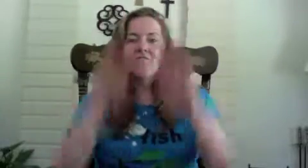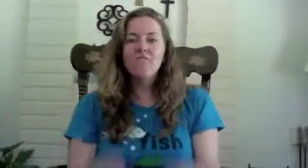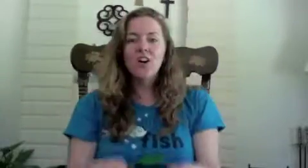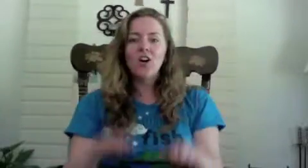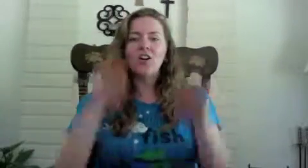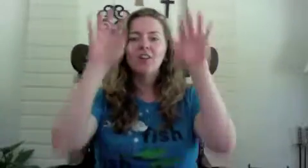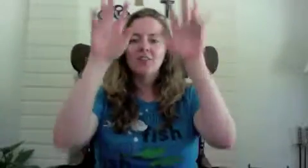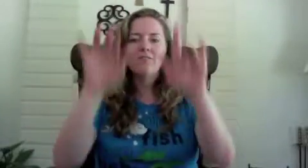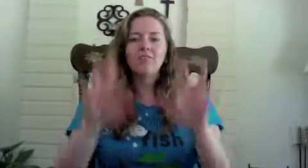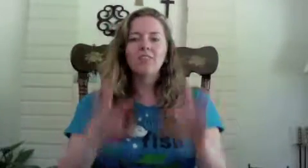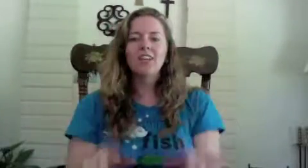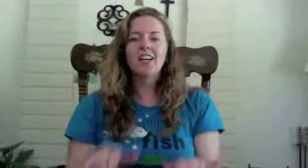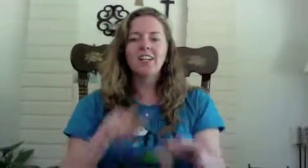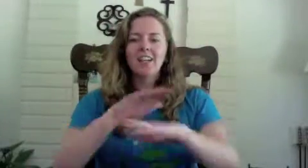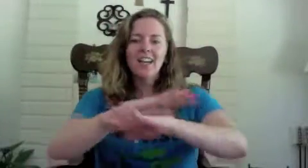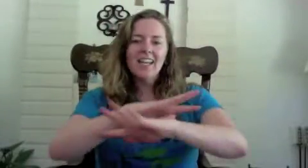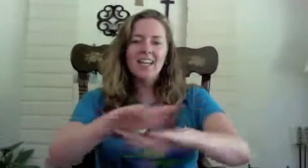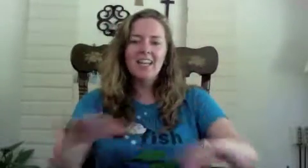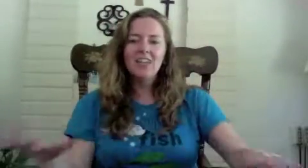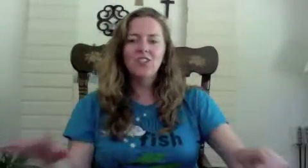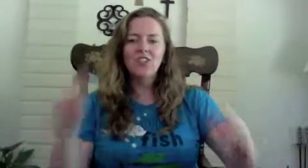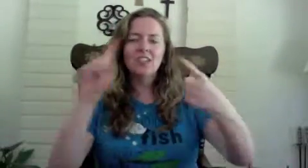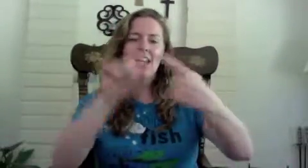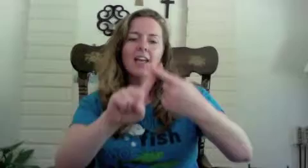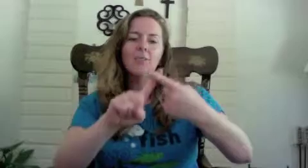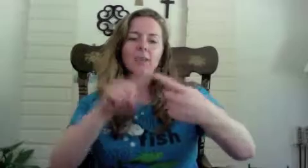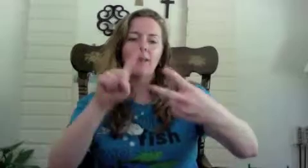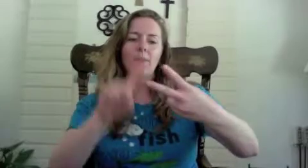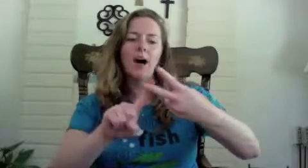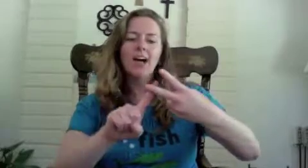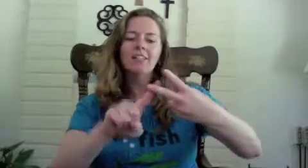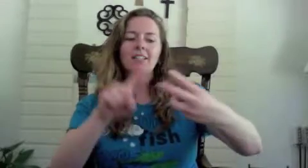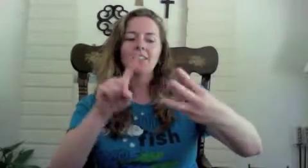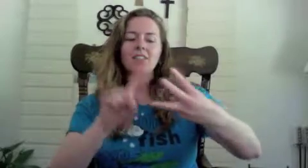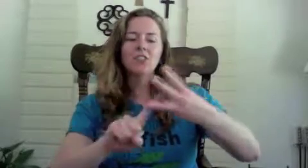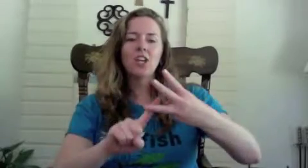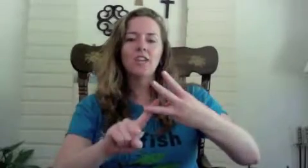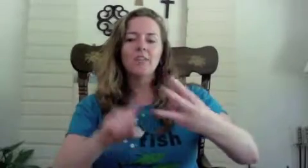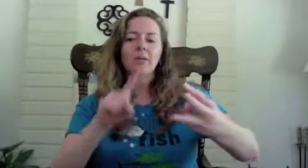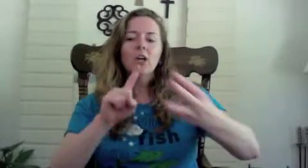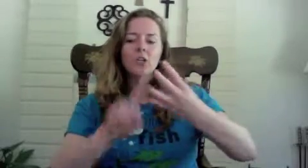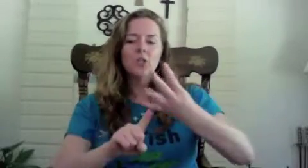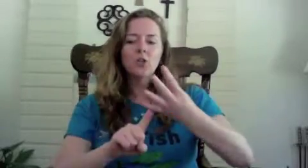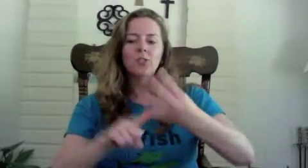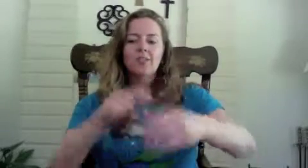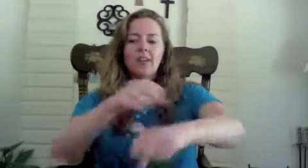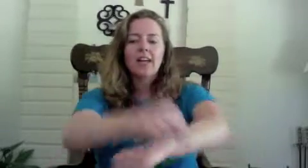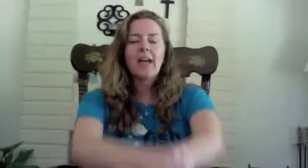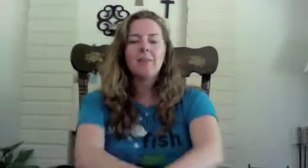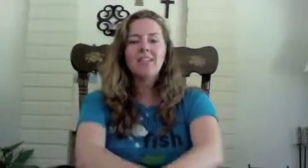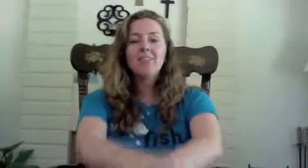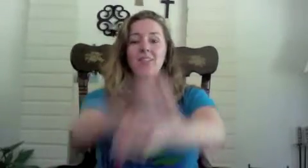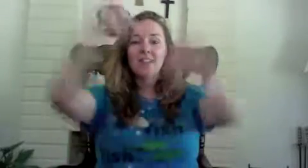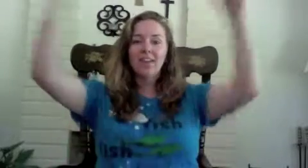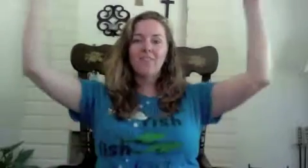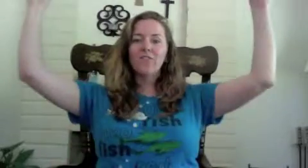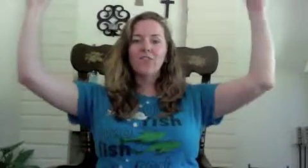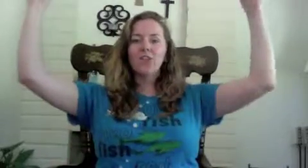fall, flood, nation, Abraham, Isaac, Jacob, Joseph, captivity, freedom,